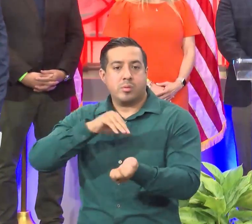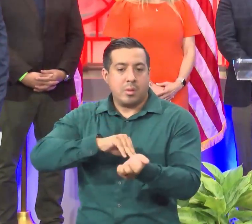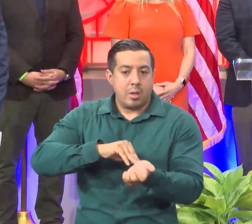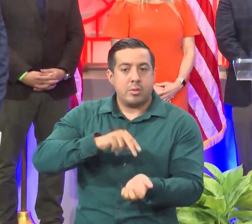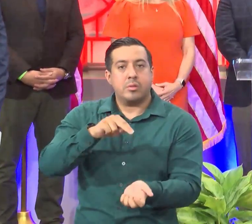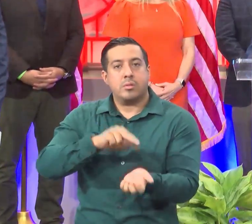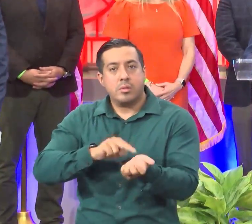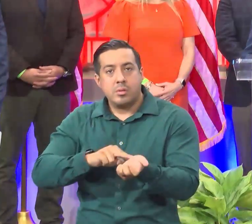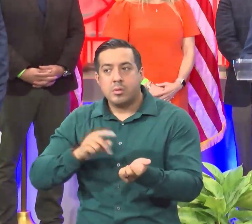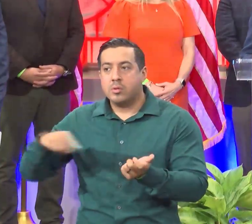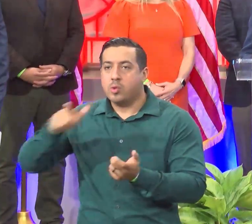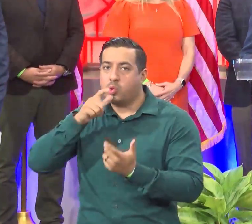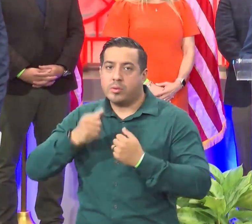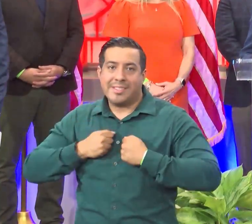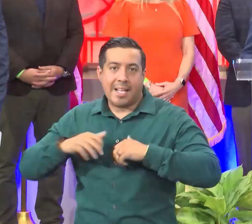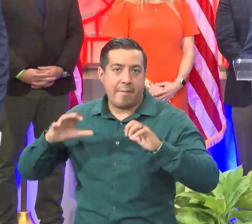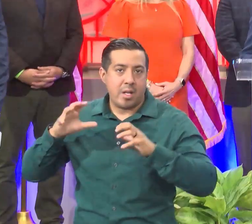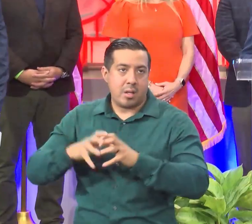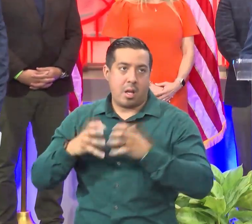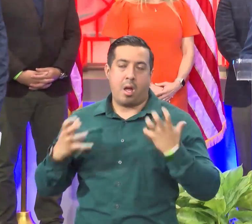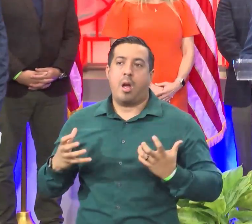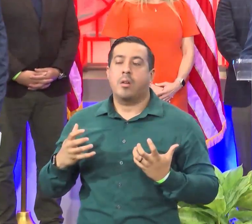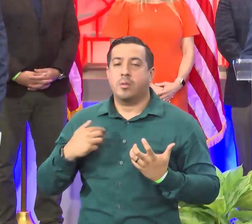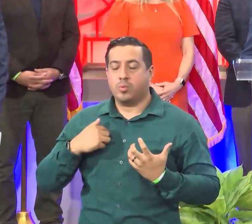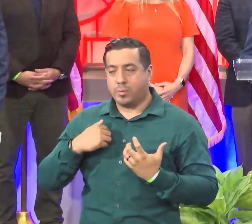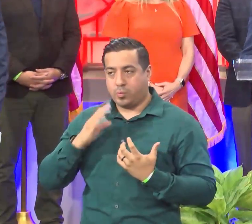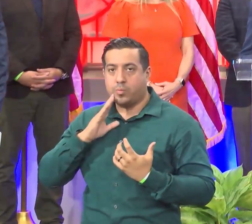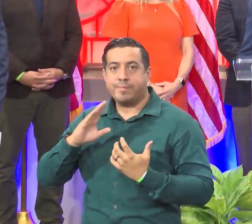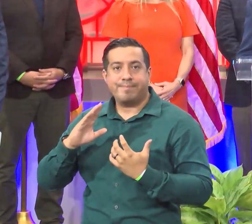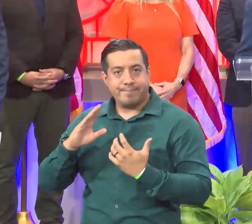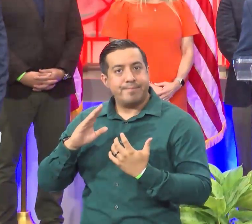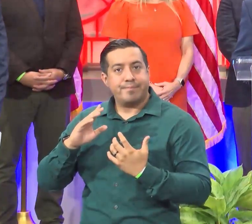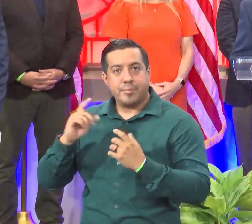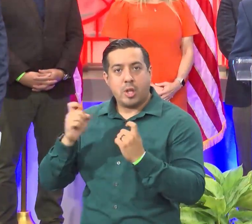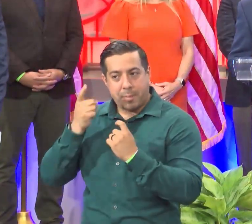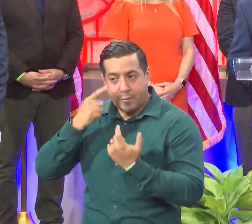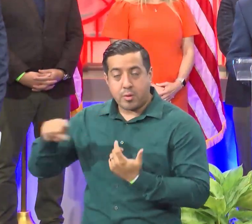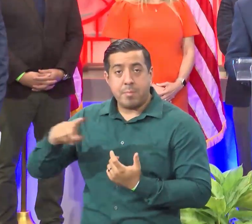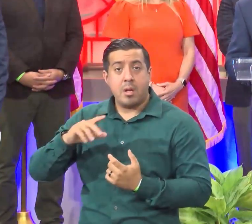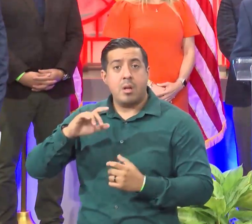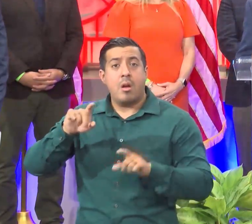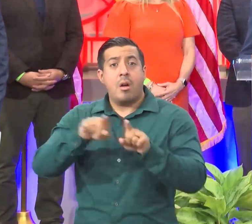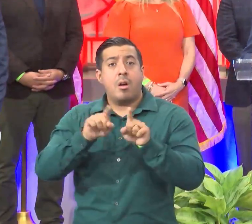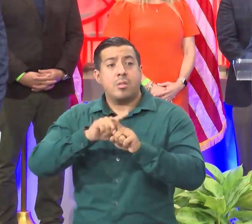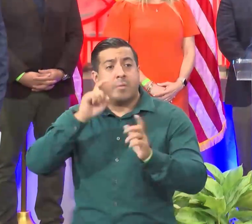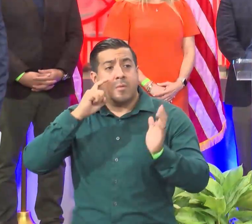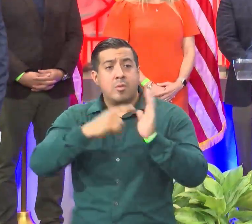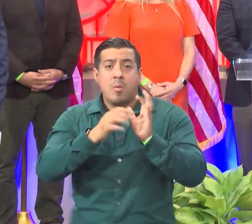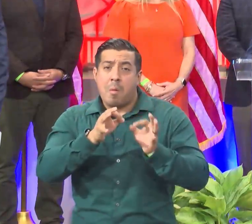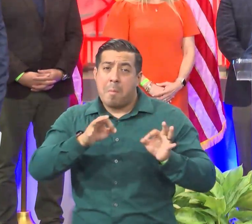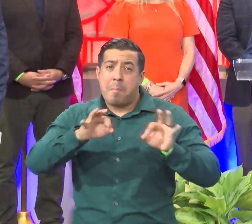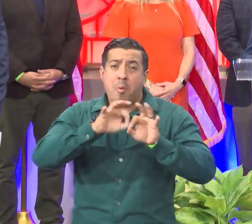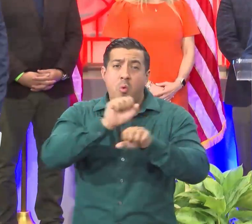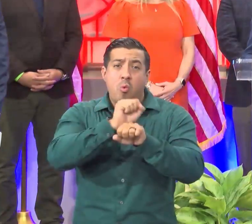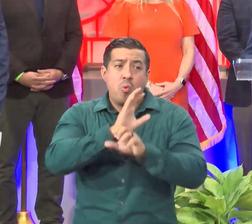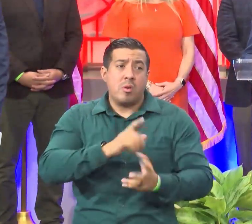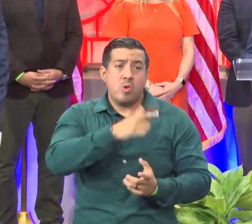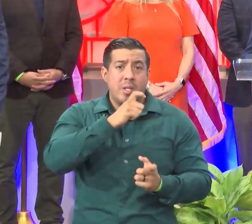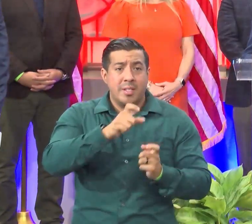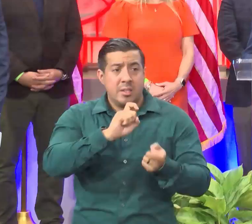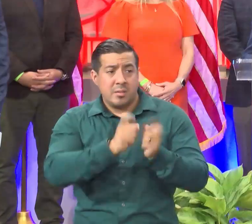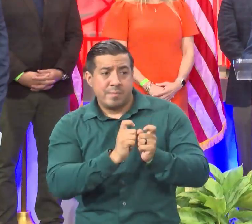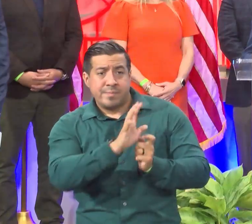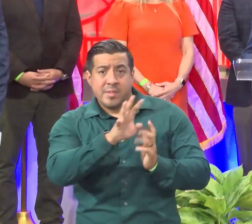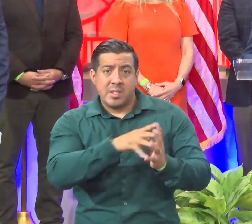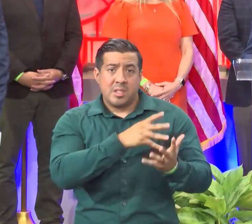many sacrifices. And we will acknowledge other essential workers who have had to adjust their schedules to